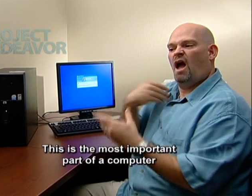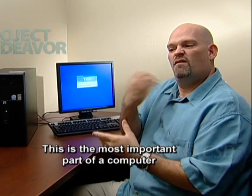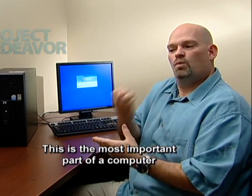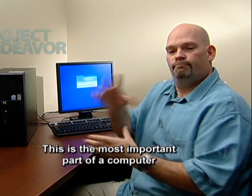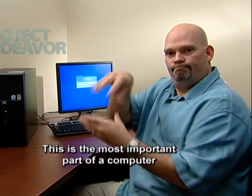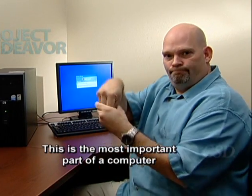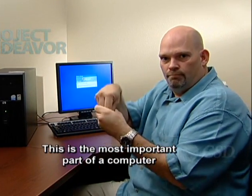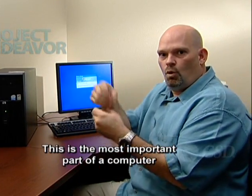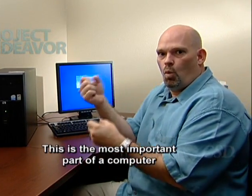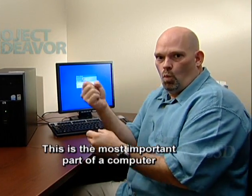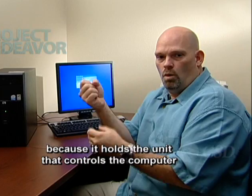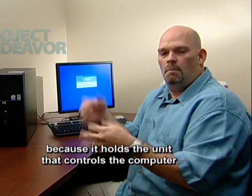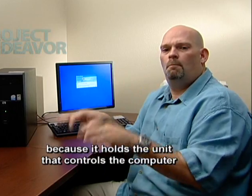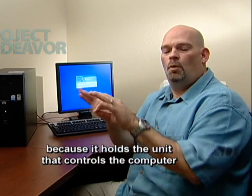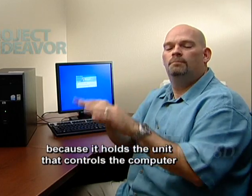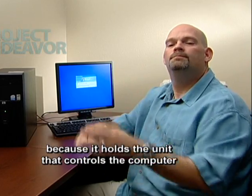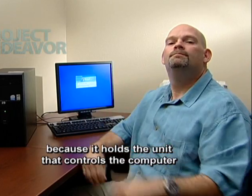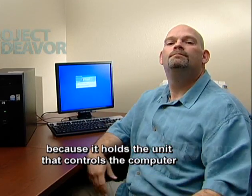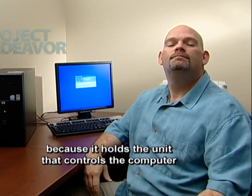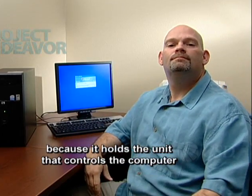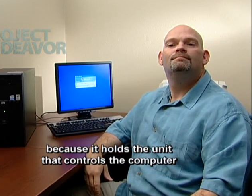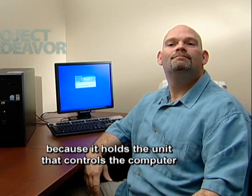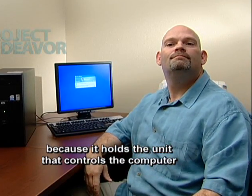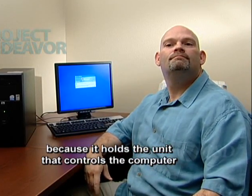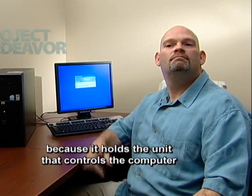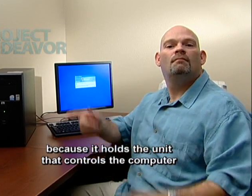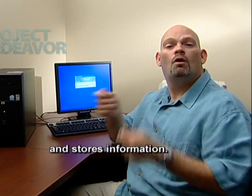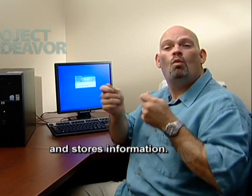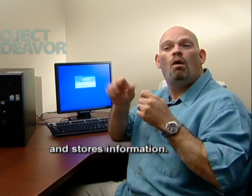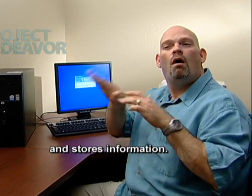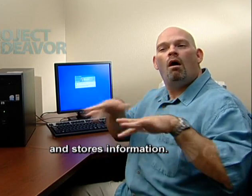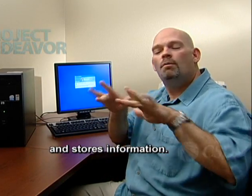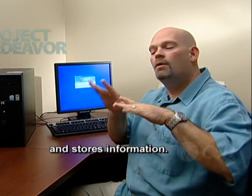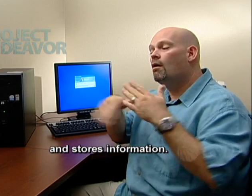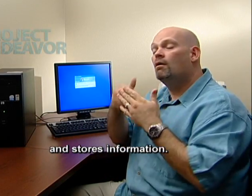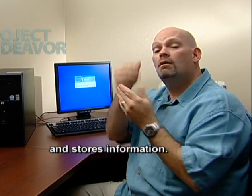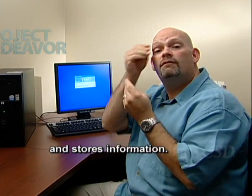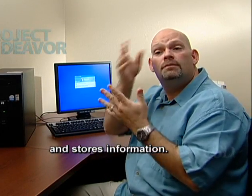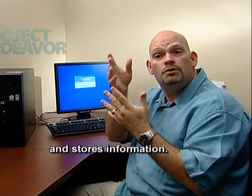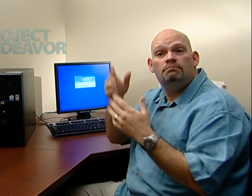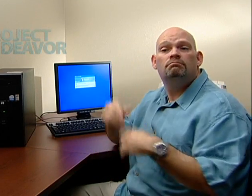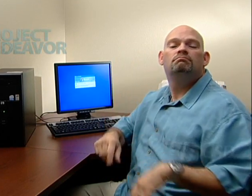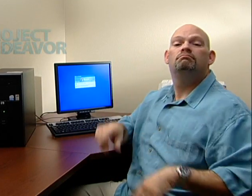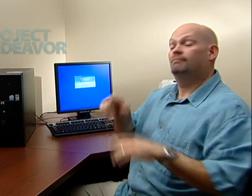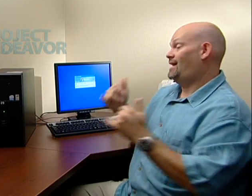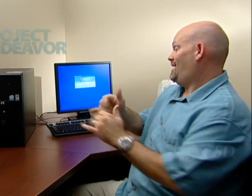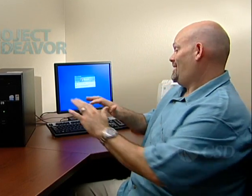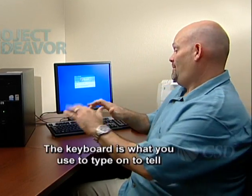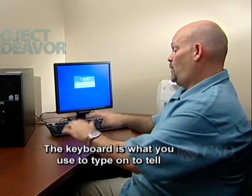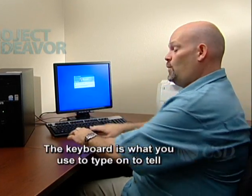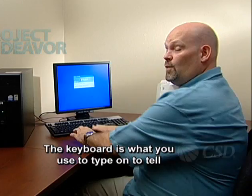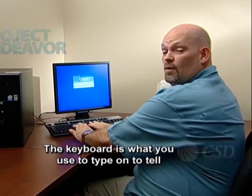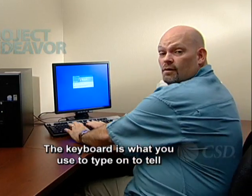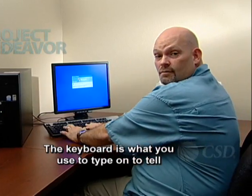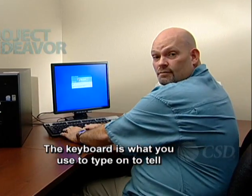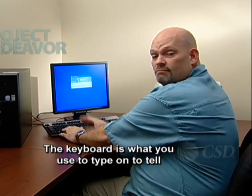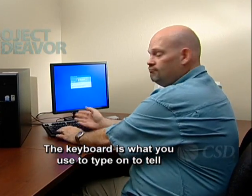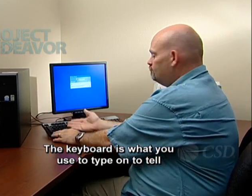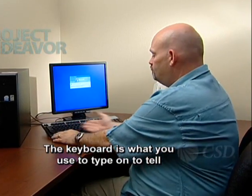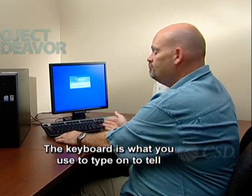important part of a computer because it holds the unit that controls the computer and stores information. The keyboard is what you use to type